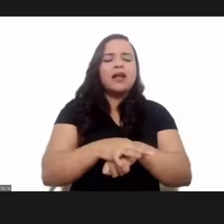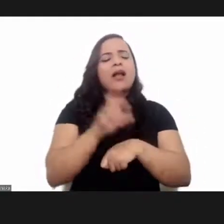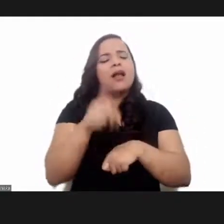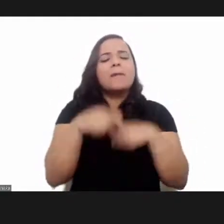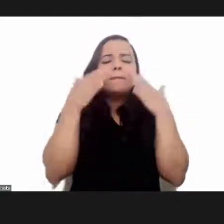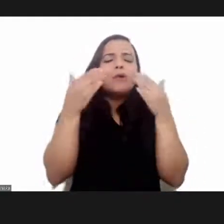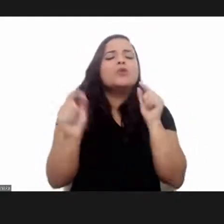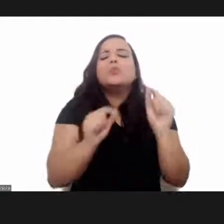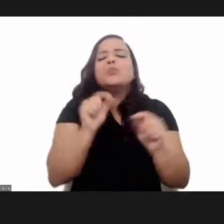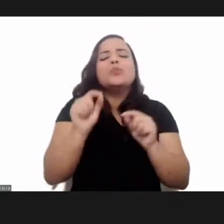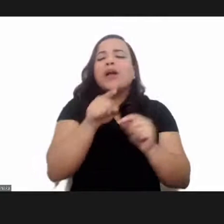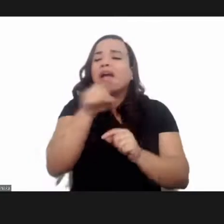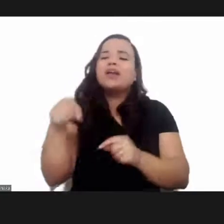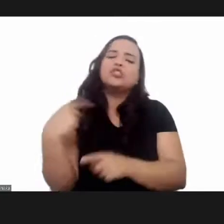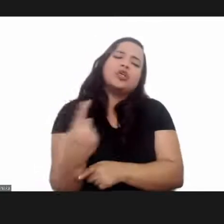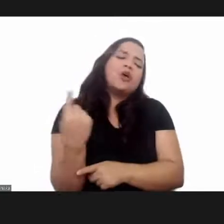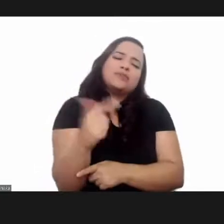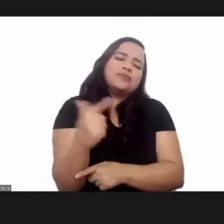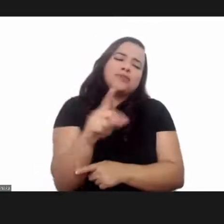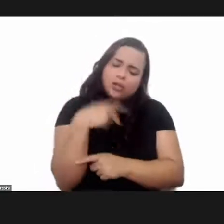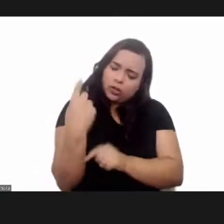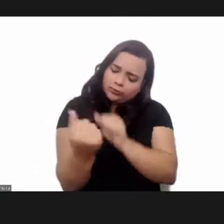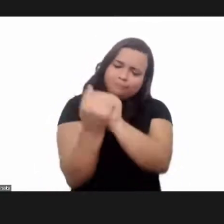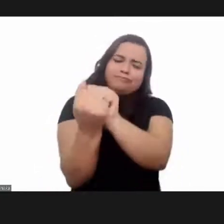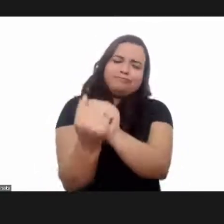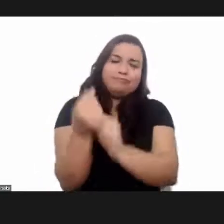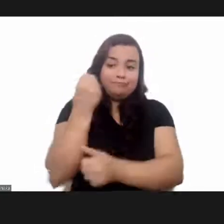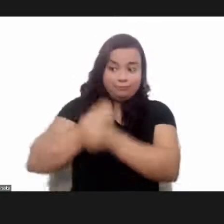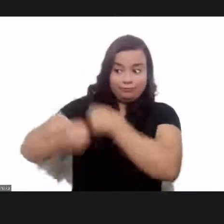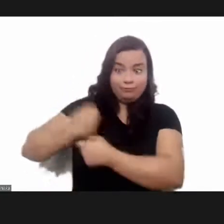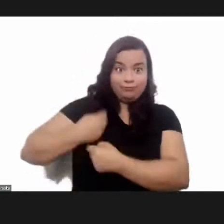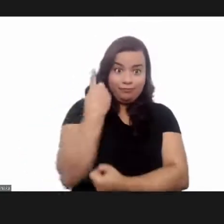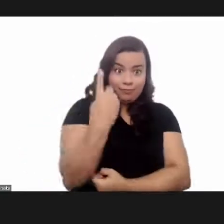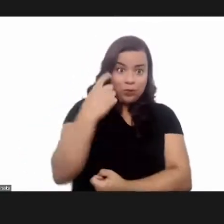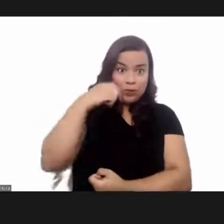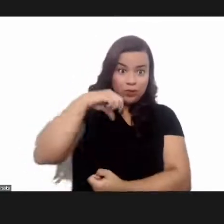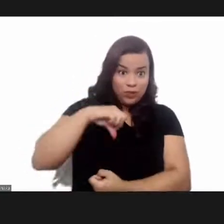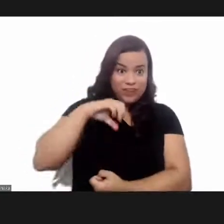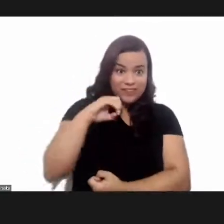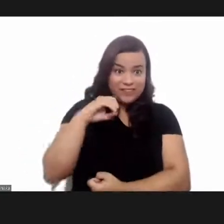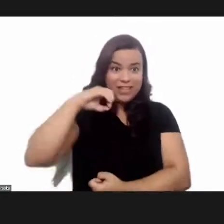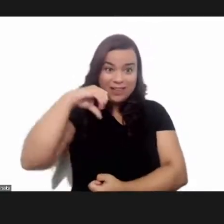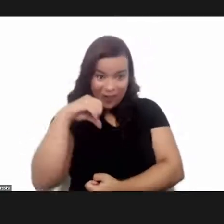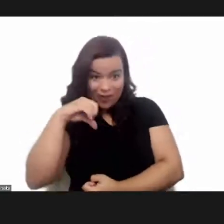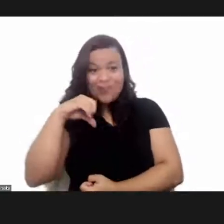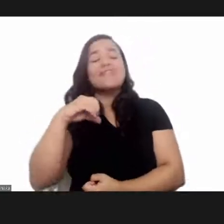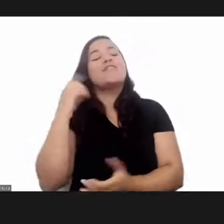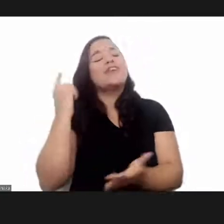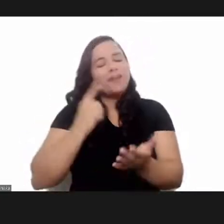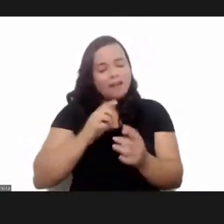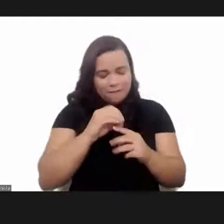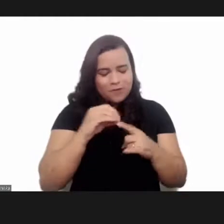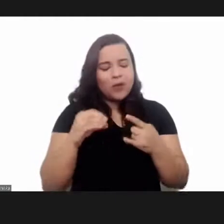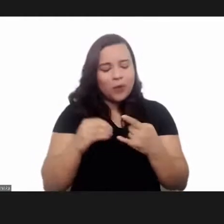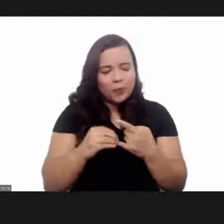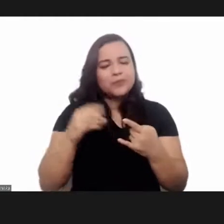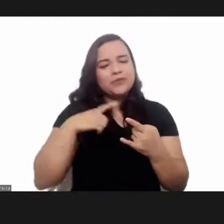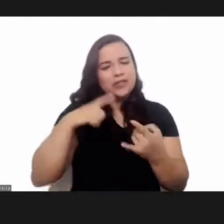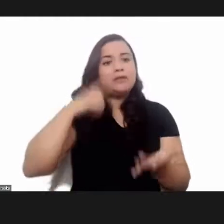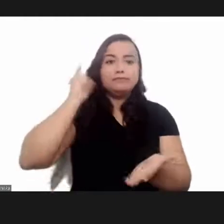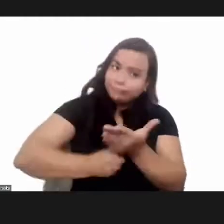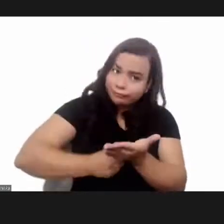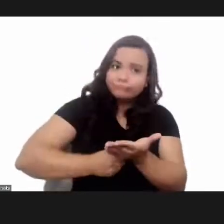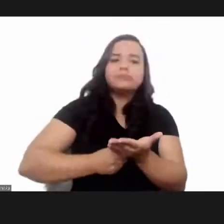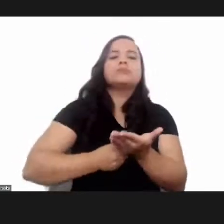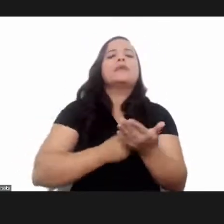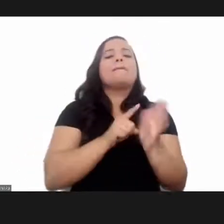that they're not alone. And Fiocruz has a commitment since 1909 with research, innovation, technological development, patient